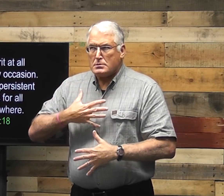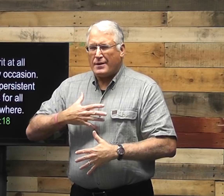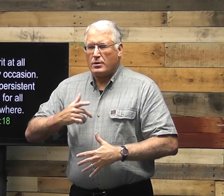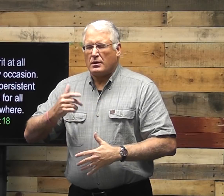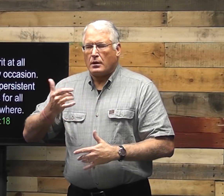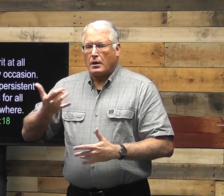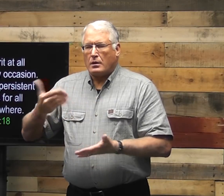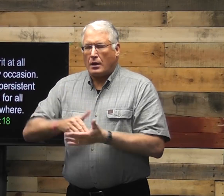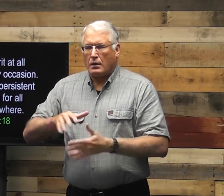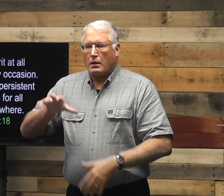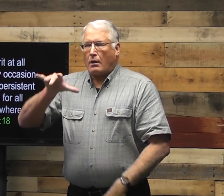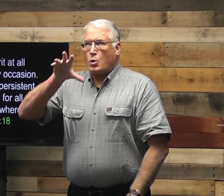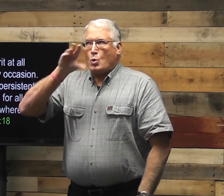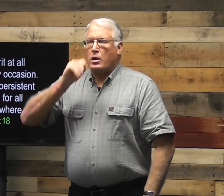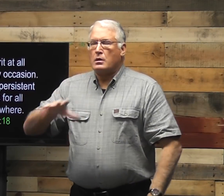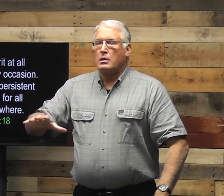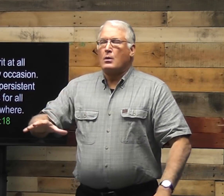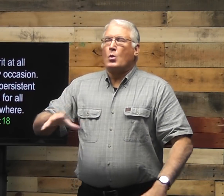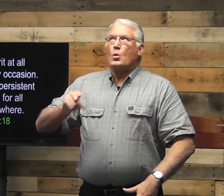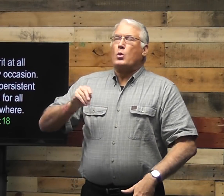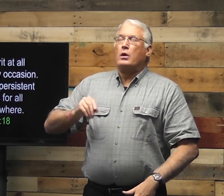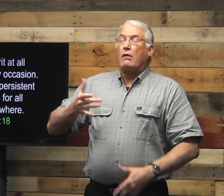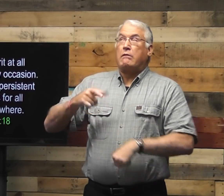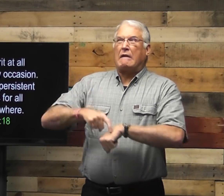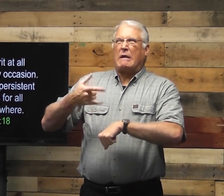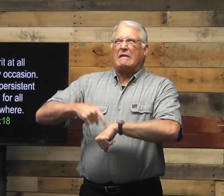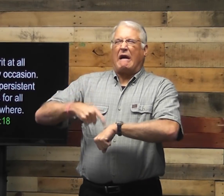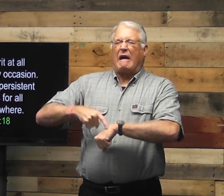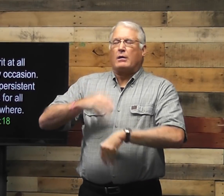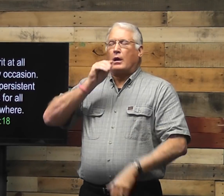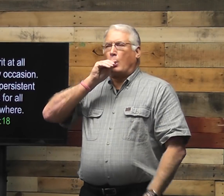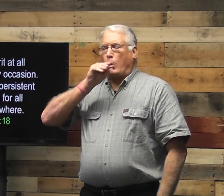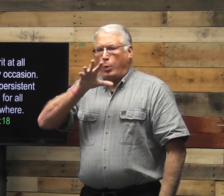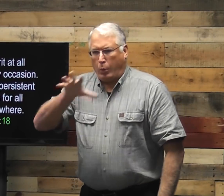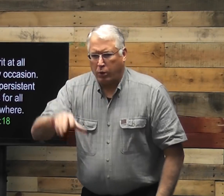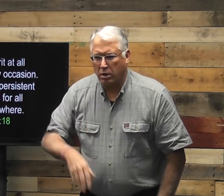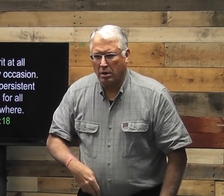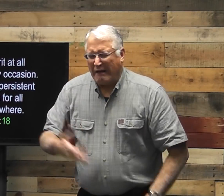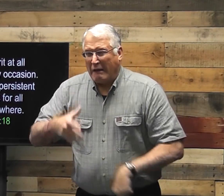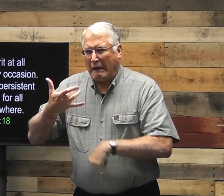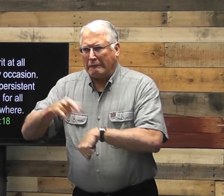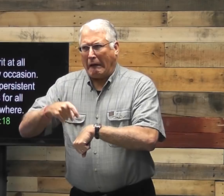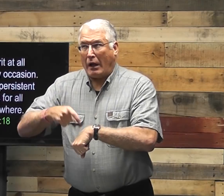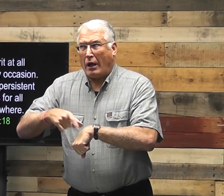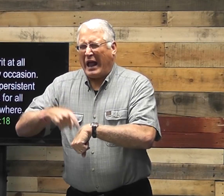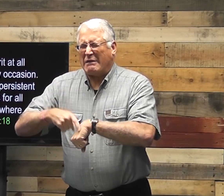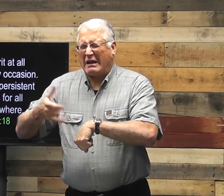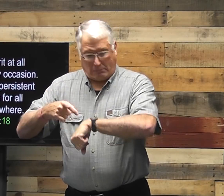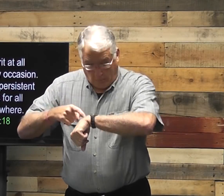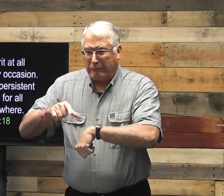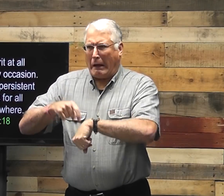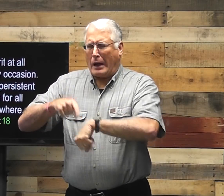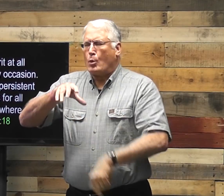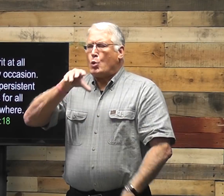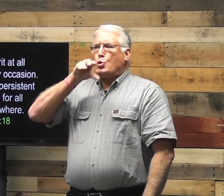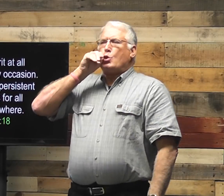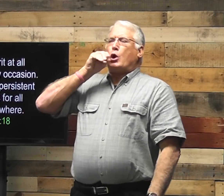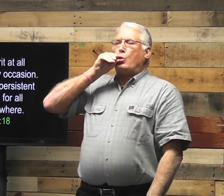You have to make yourself breathe. You have to breathe in, breathe out. It's time I've to breathe in